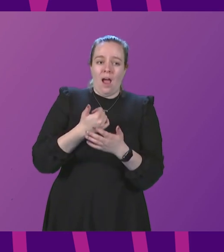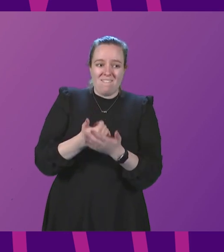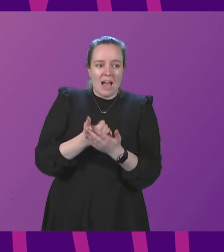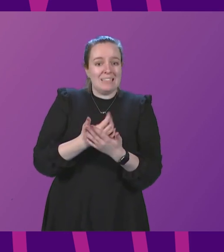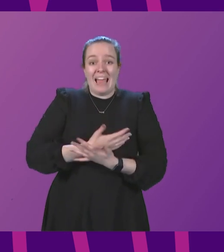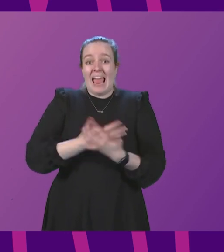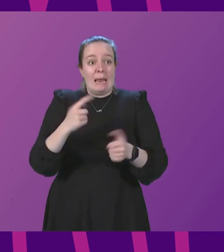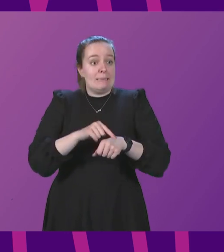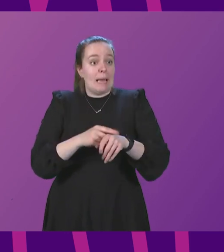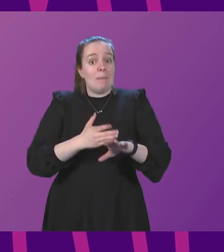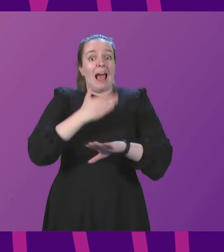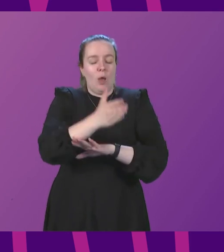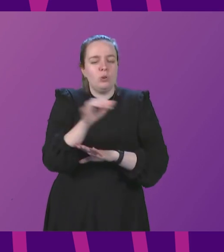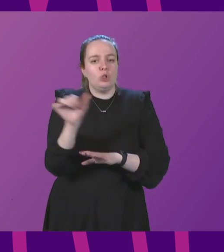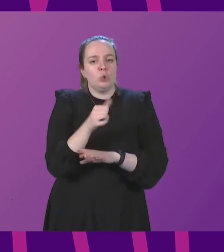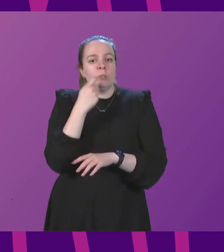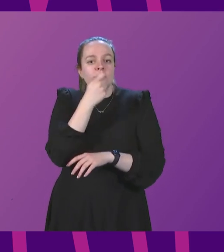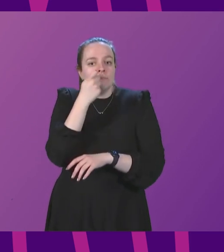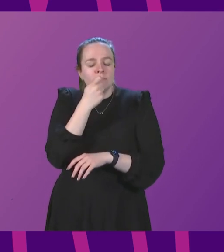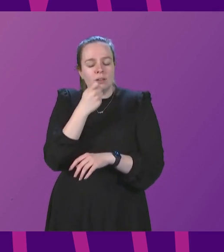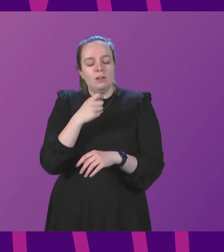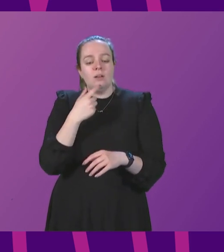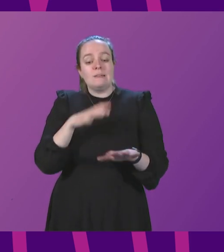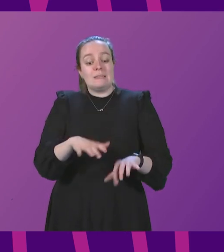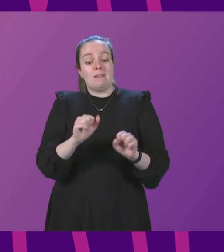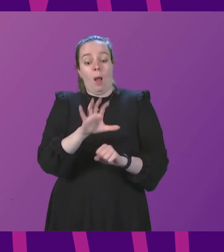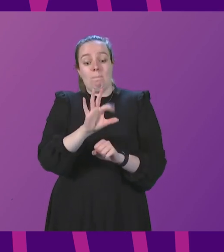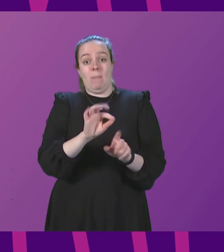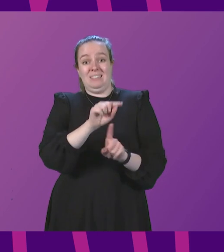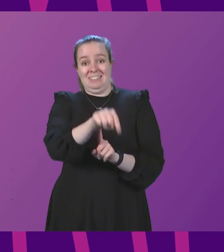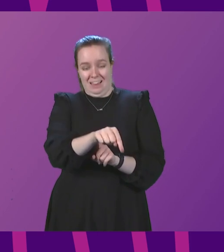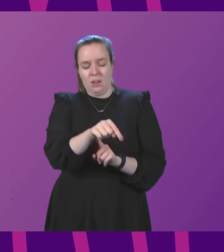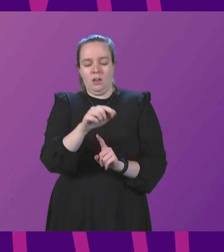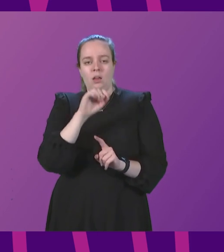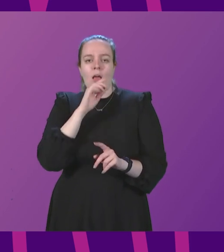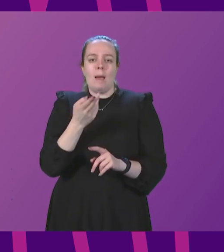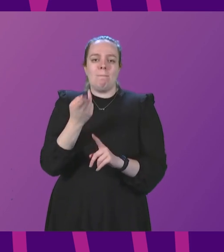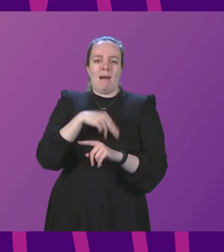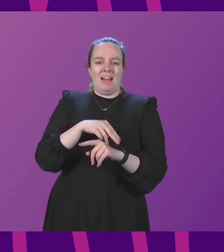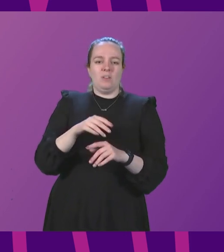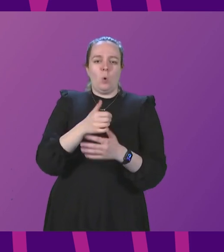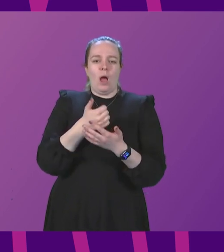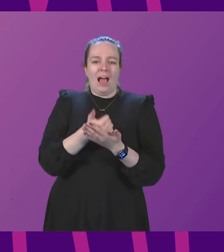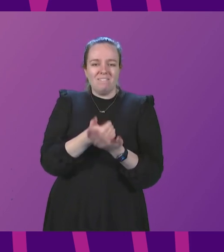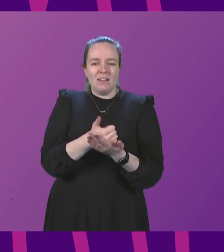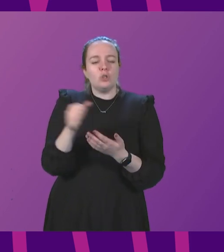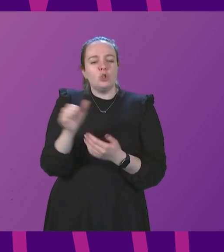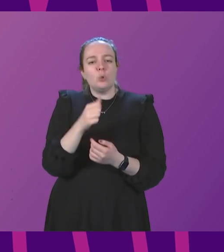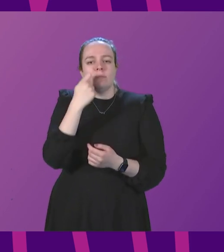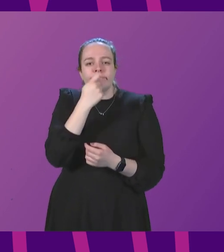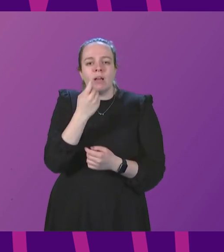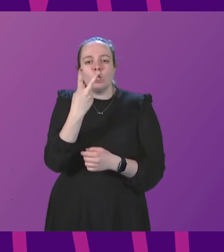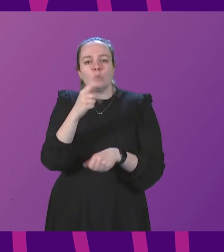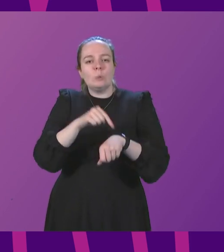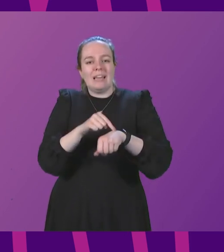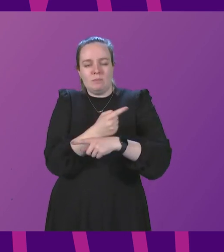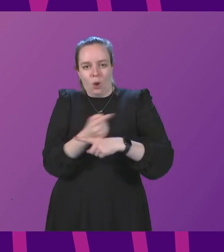going anywhere to mix with others, we will, from Monday next week, revert to advice to test at least twice a week, and in